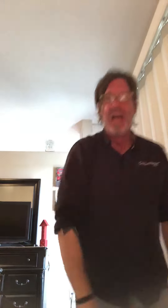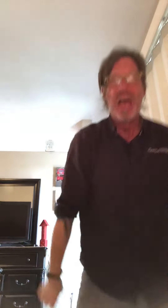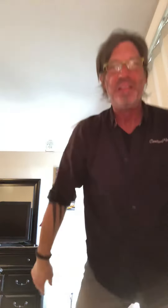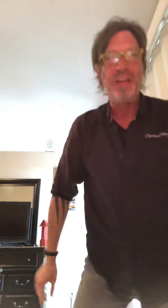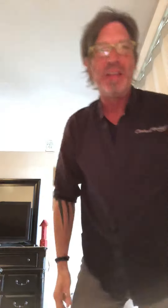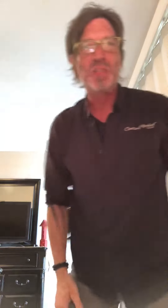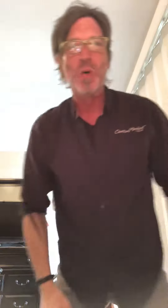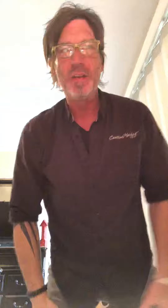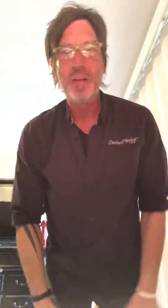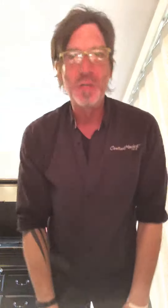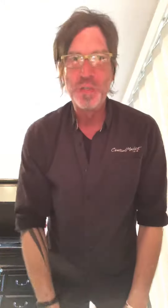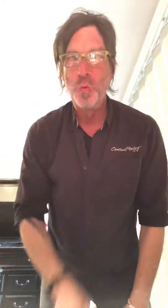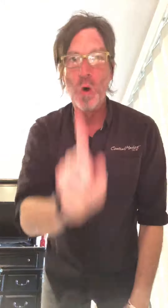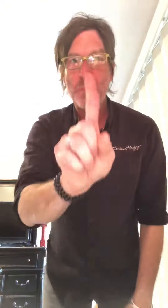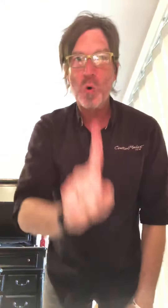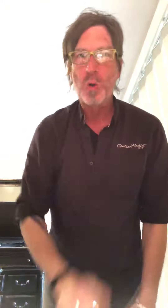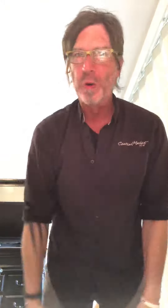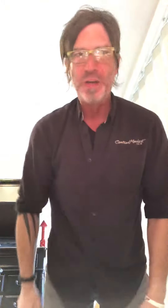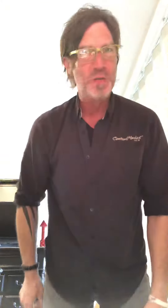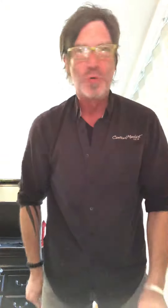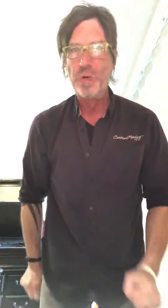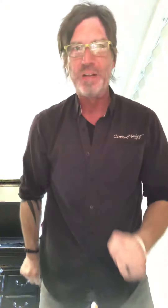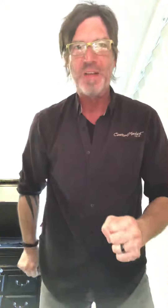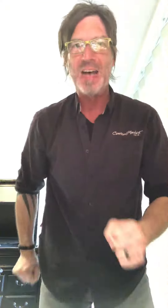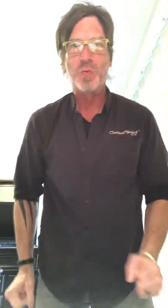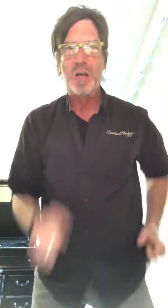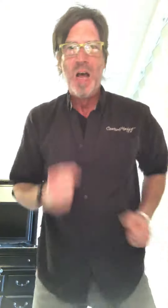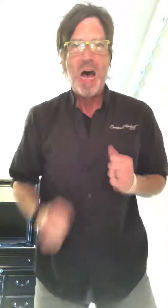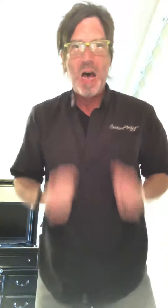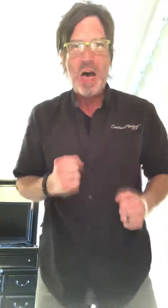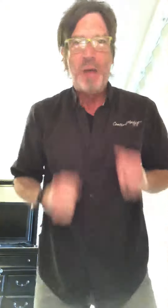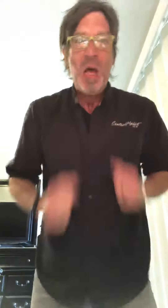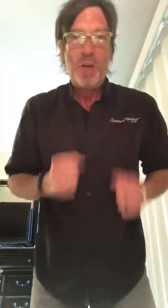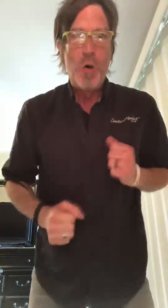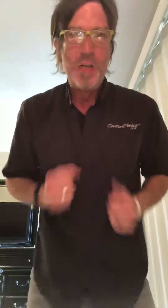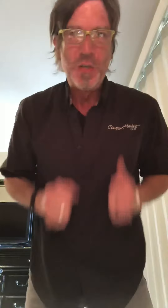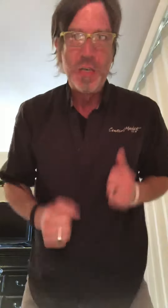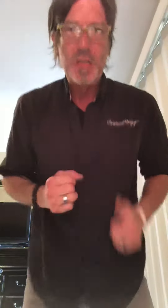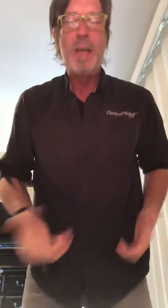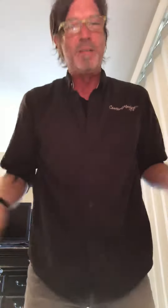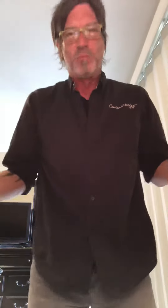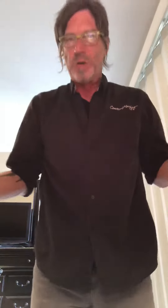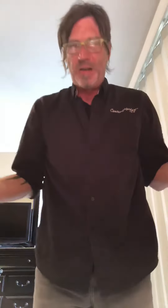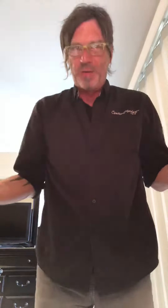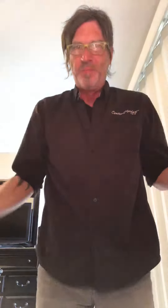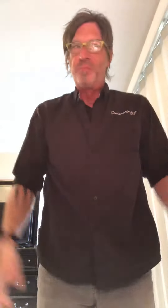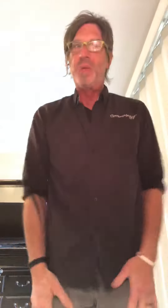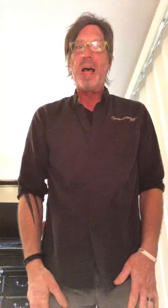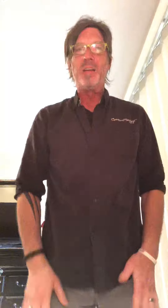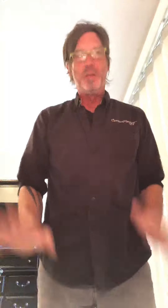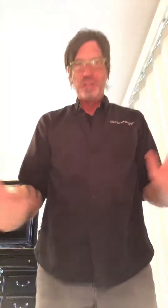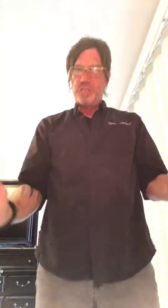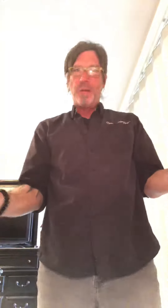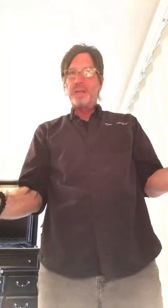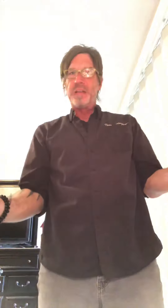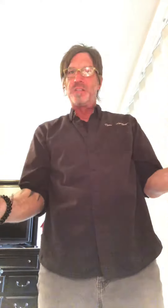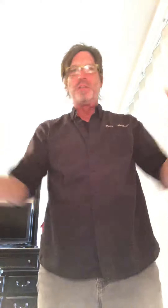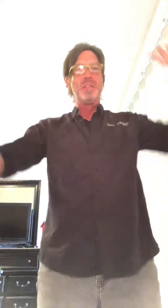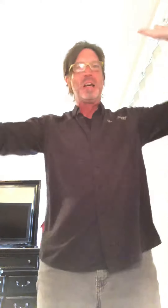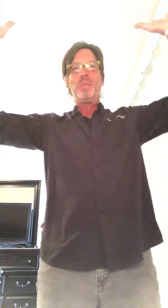And then this one, you can do one more where you do it really fast, where I'm going to Kentucky and whatever. But you can stop up there too and tell